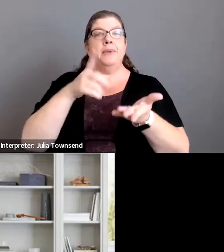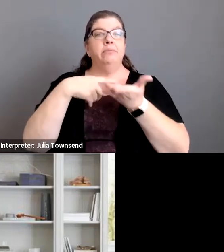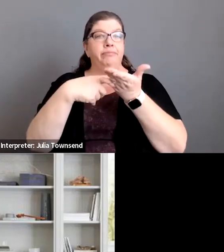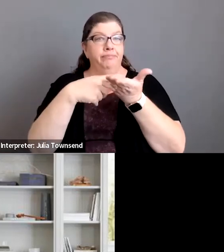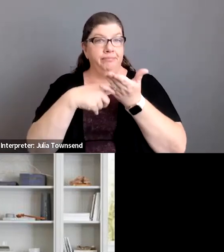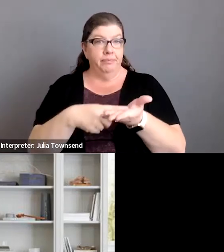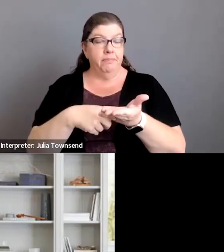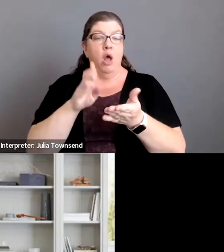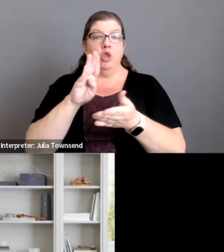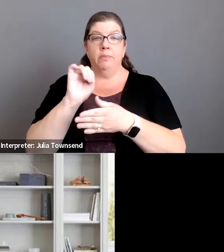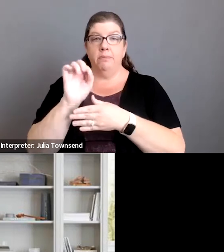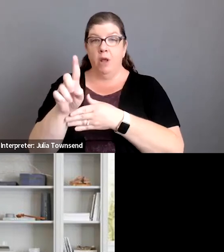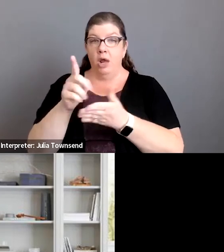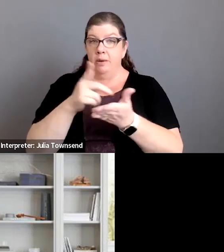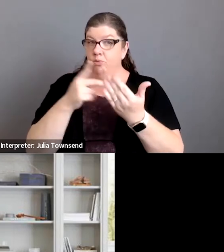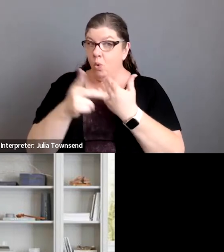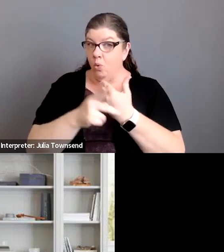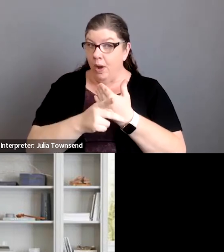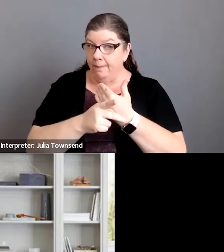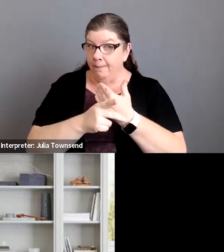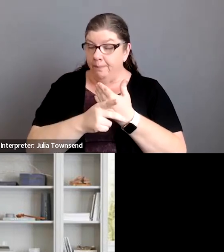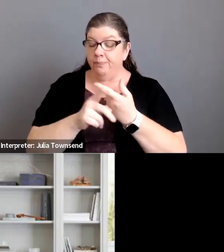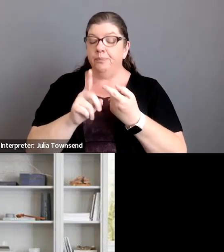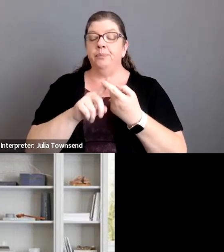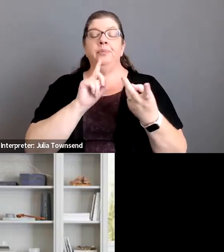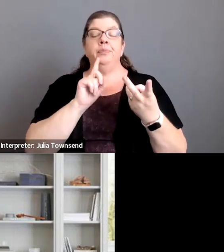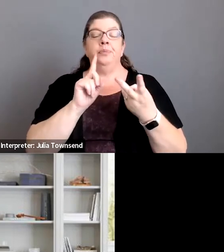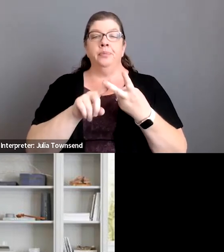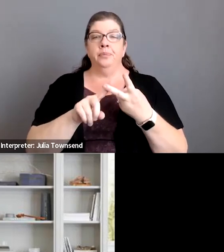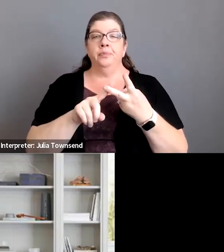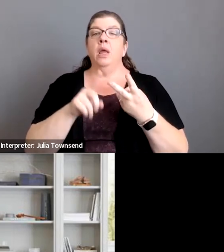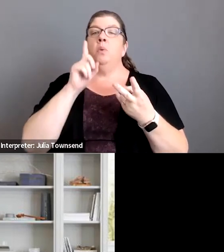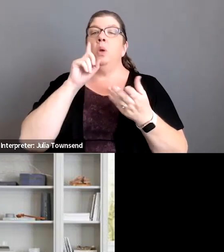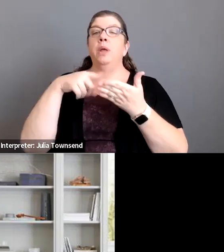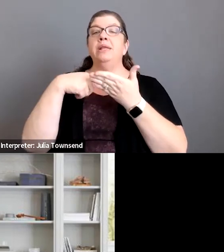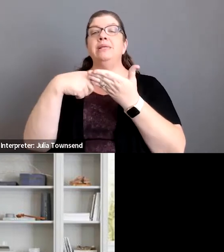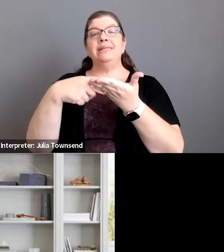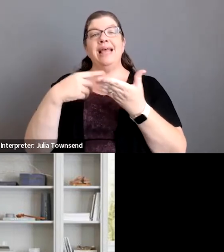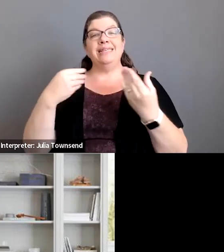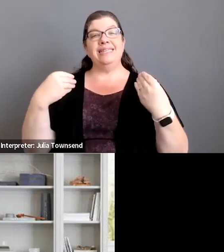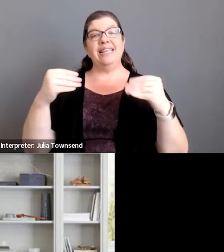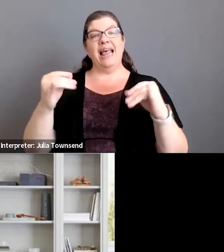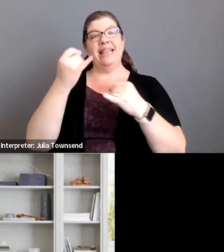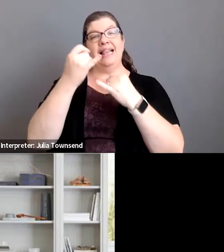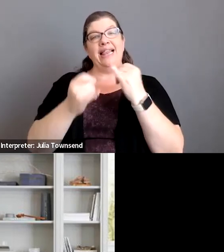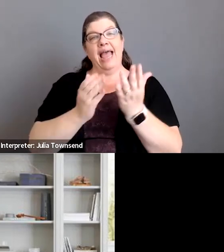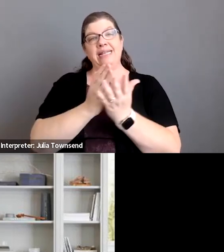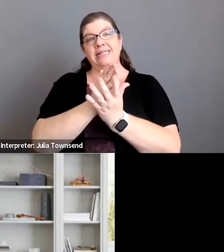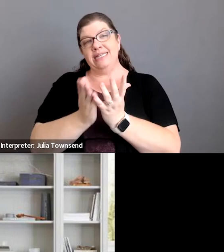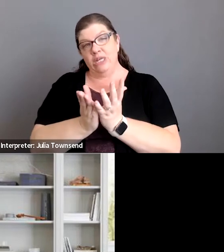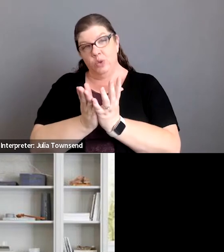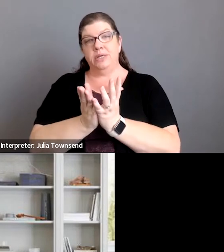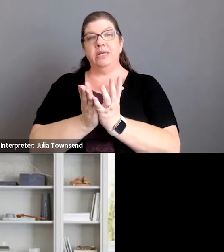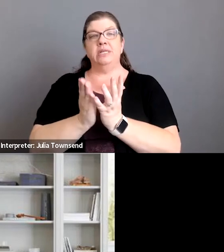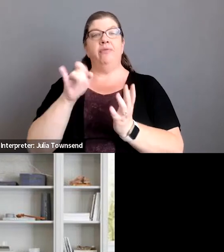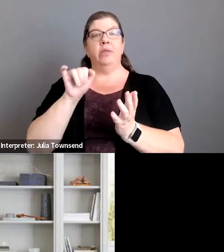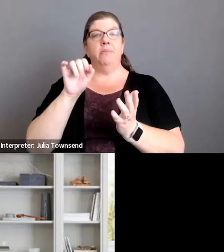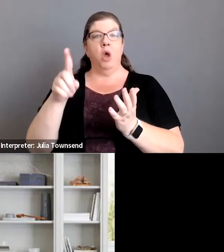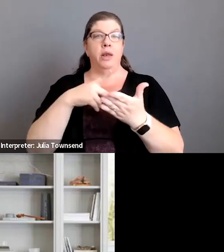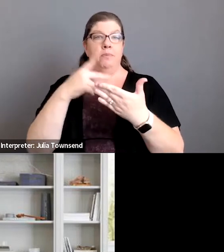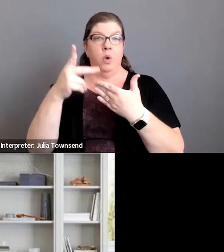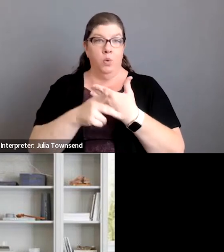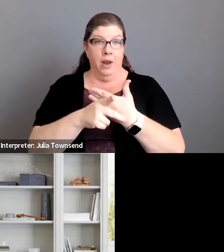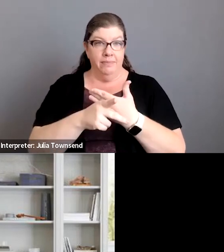you a little bit about our bond program and also we're going to discuss selling the last series in our bond